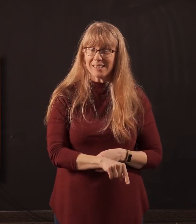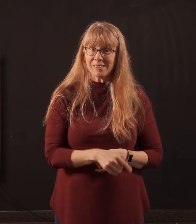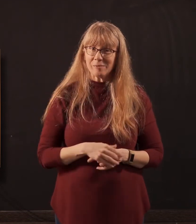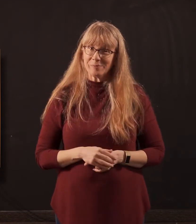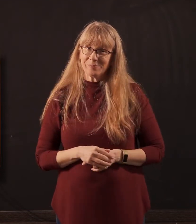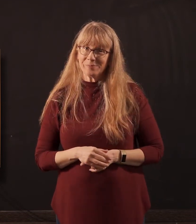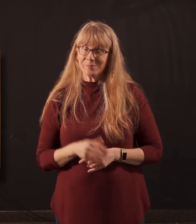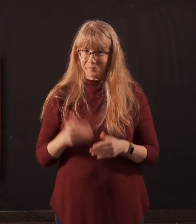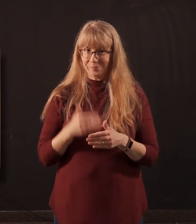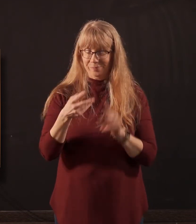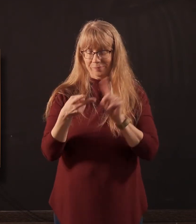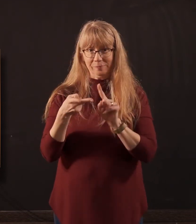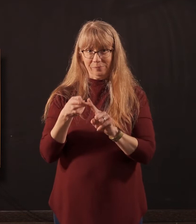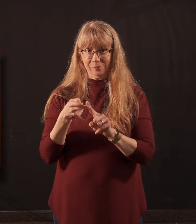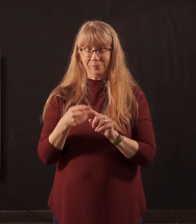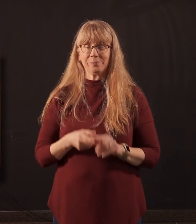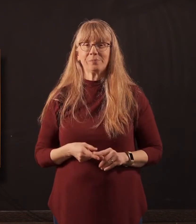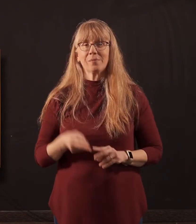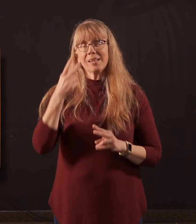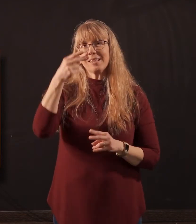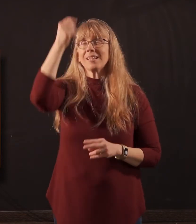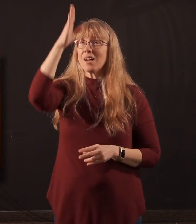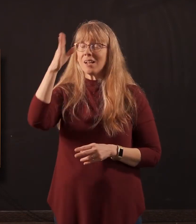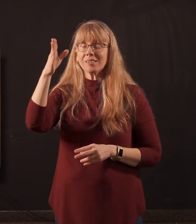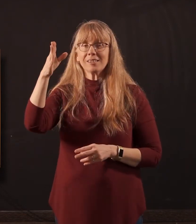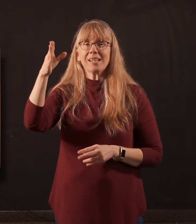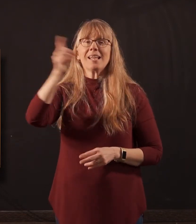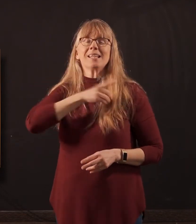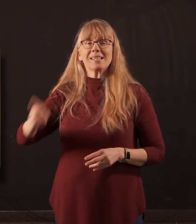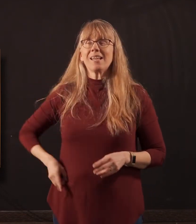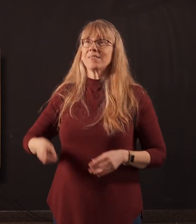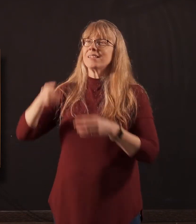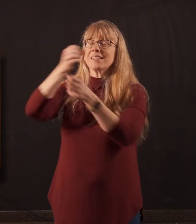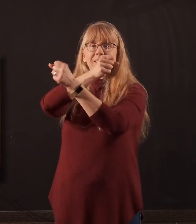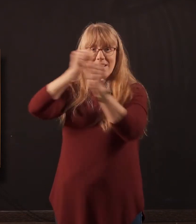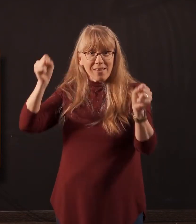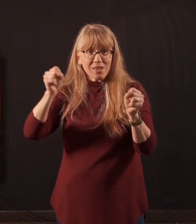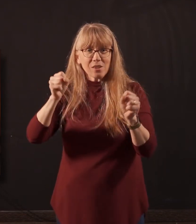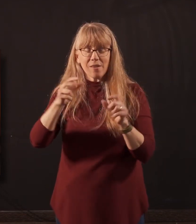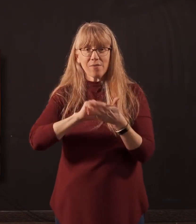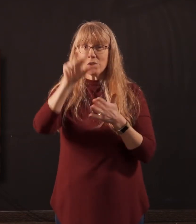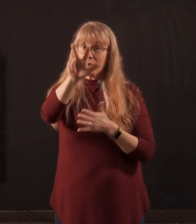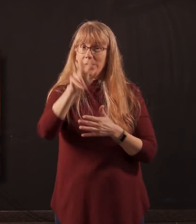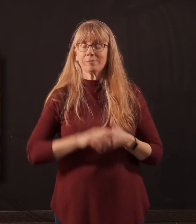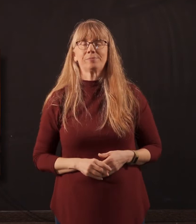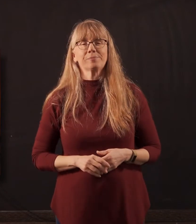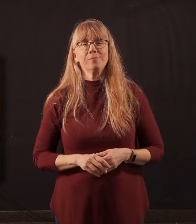Next, we see that God is also David's salvation. Let's pick up in verse 3. Though an army